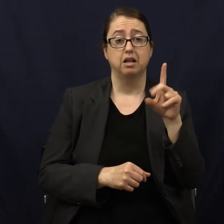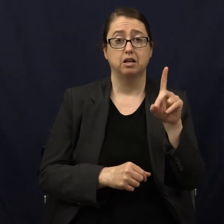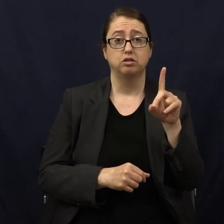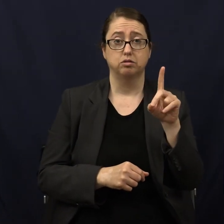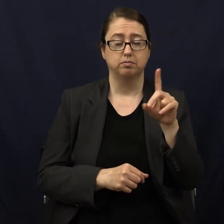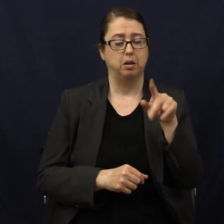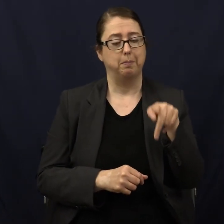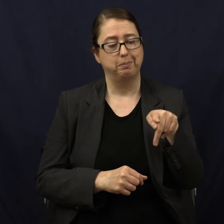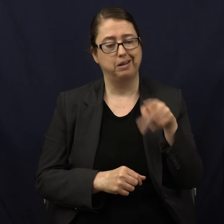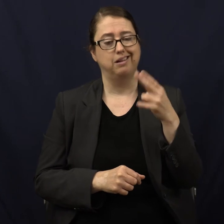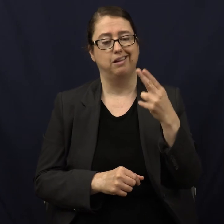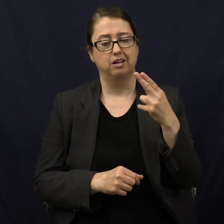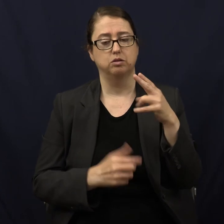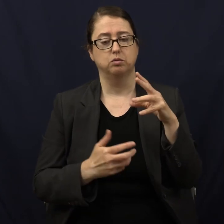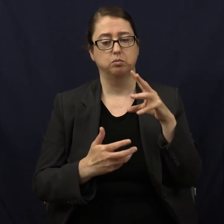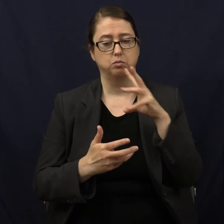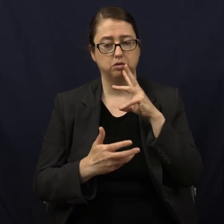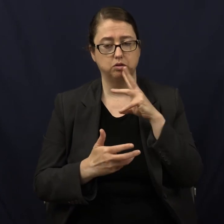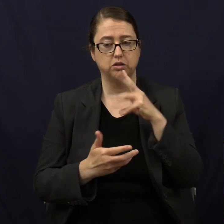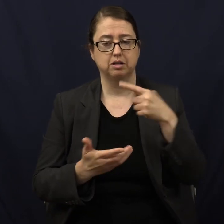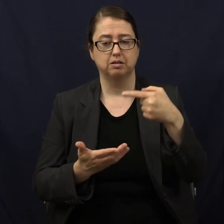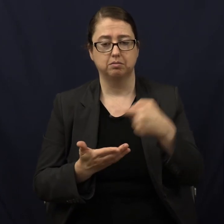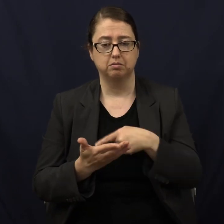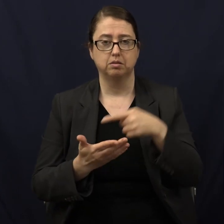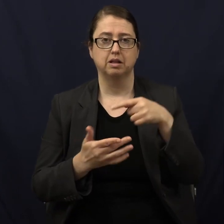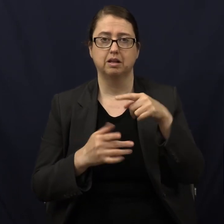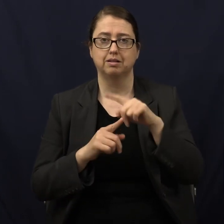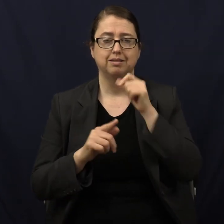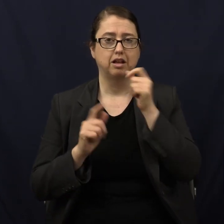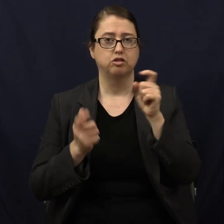can put it in the vein of homeo sapiens unchanged?